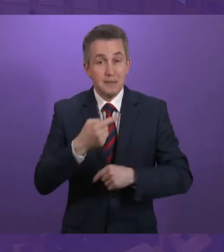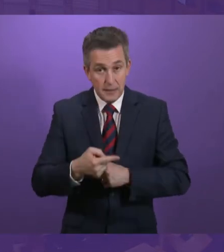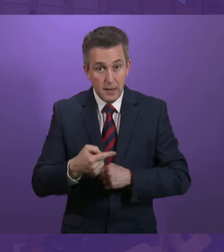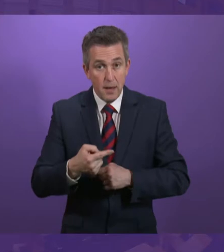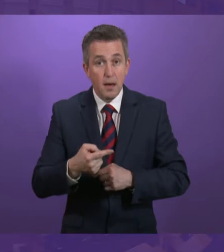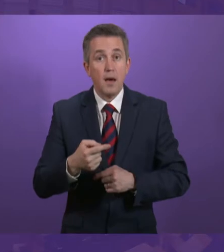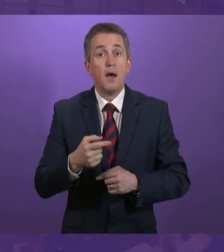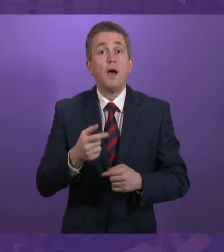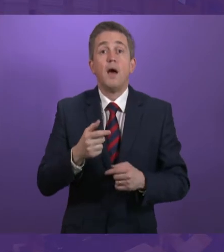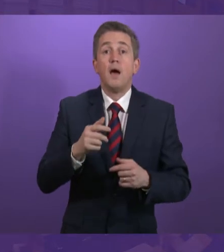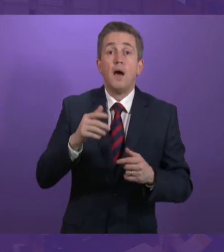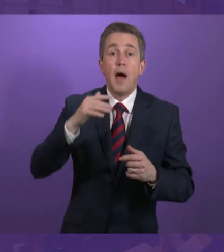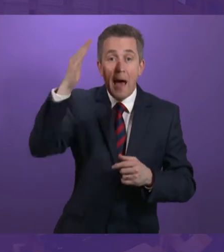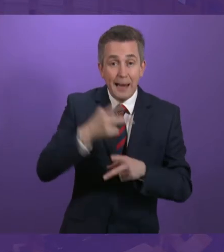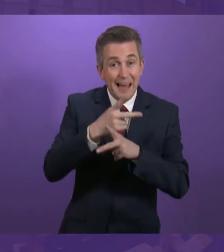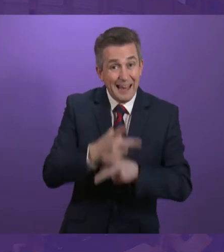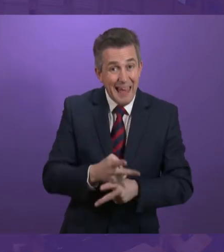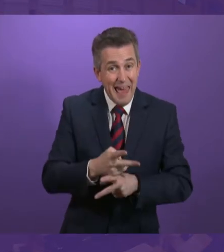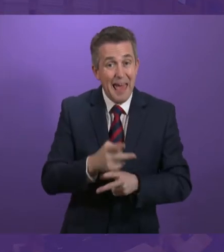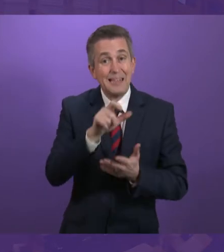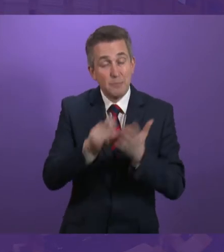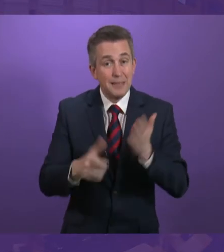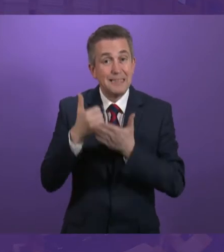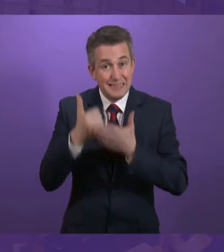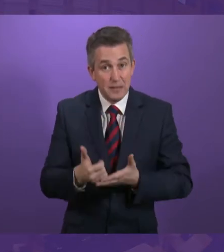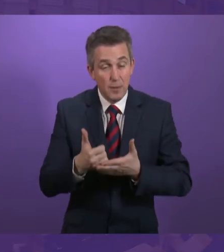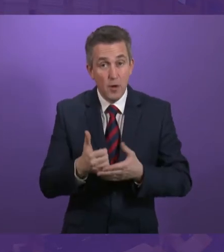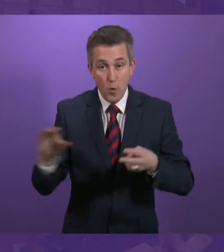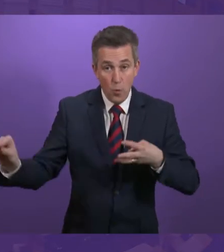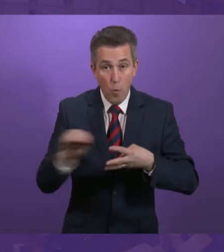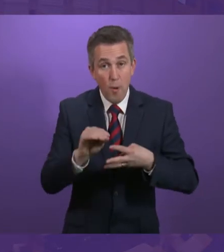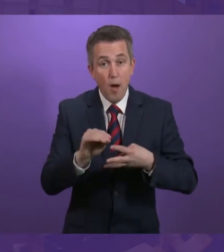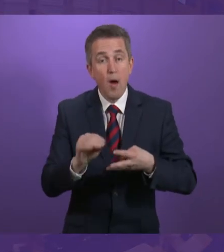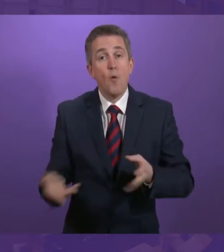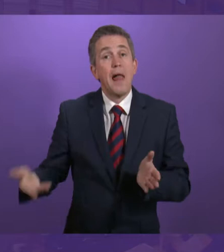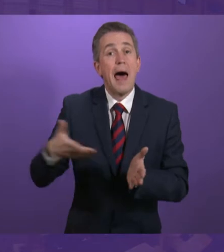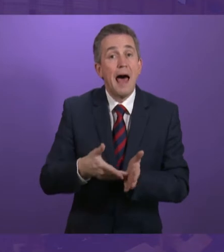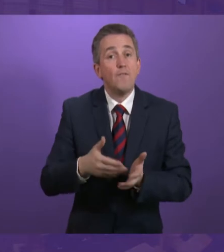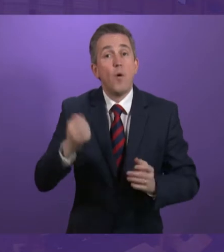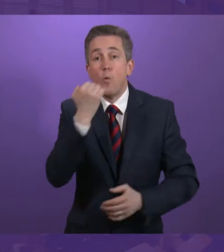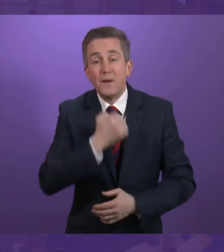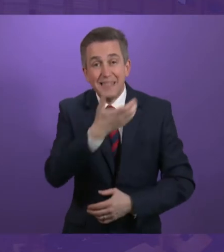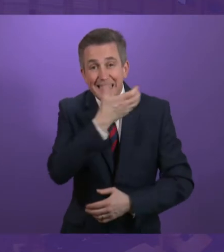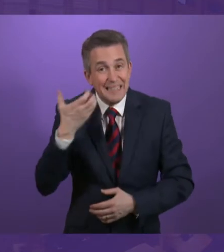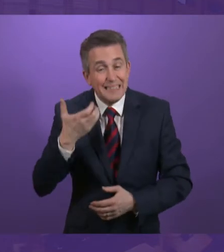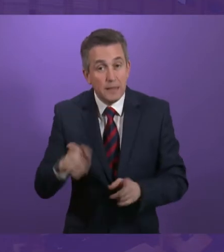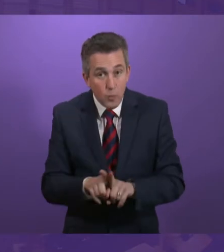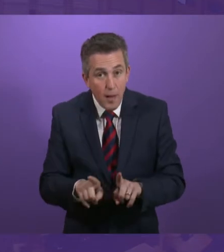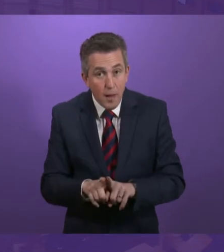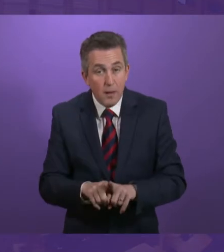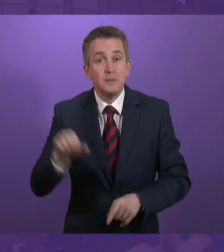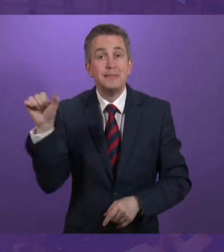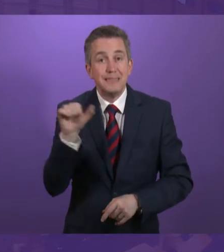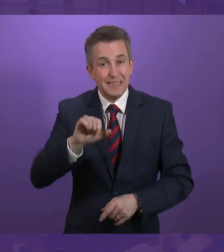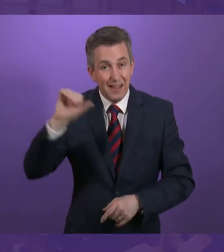who receive the highest care component of disability assistance will be entitled to winter heating assistance too, meaning 16,000